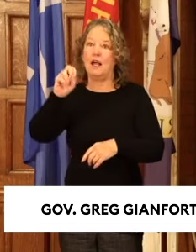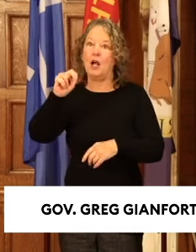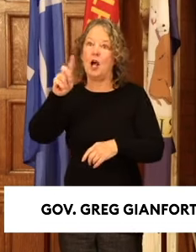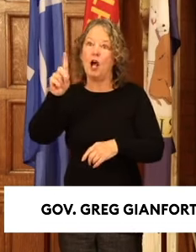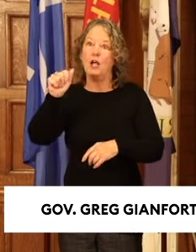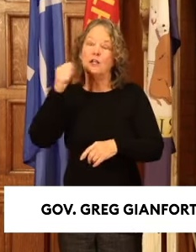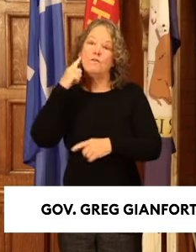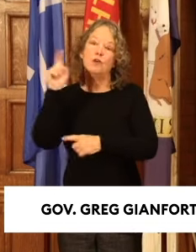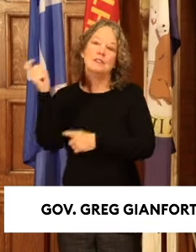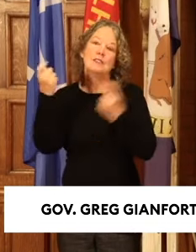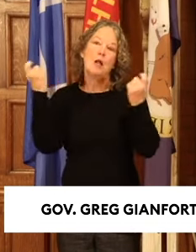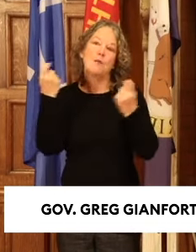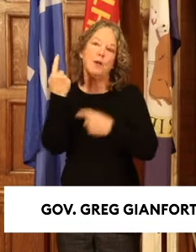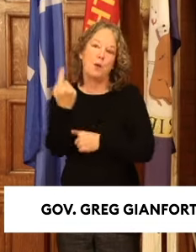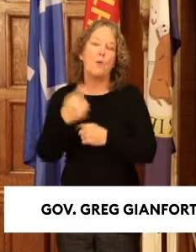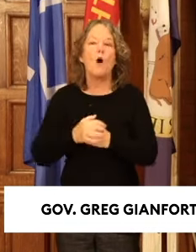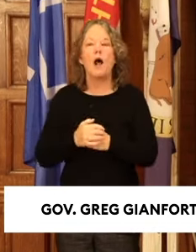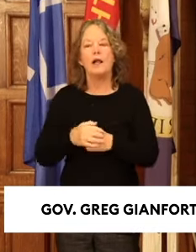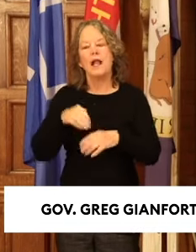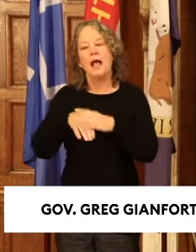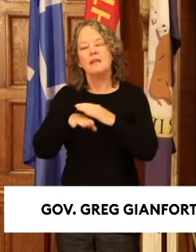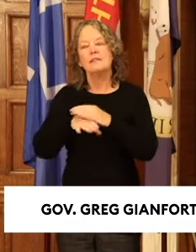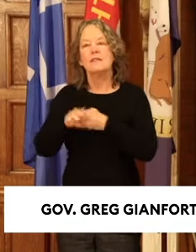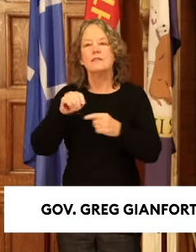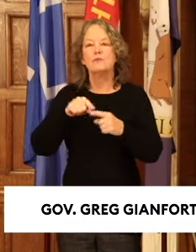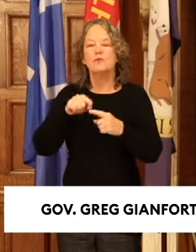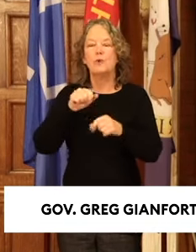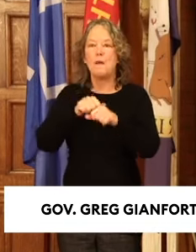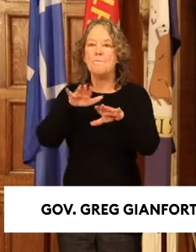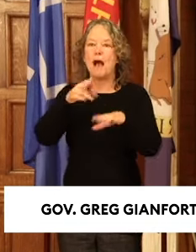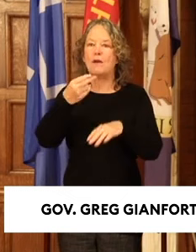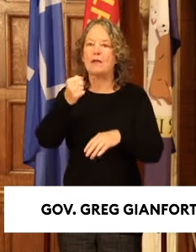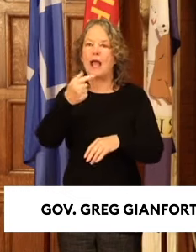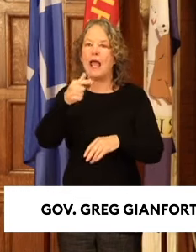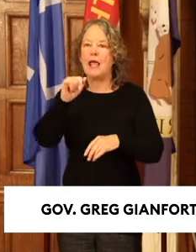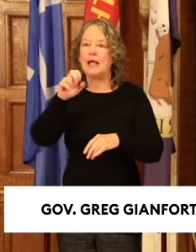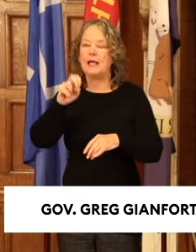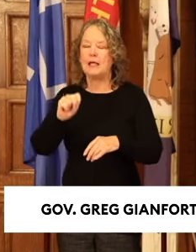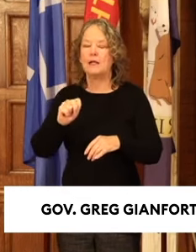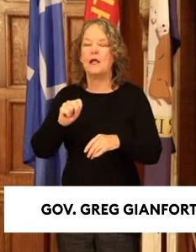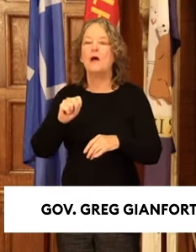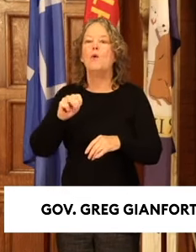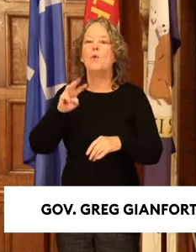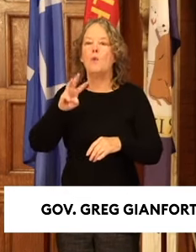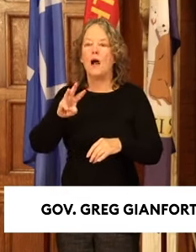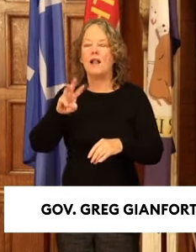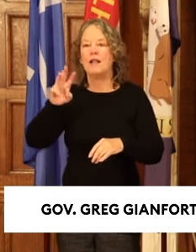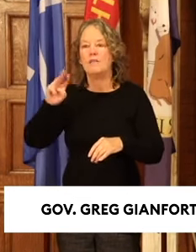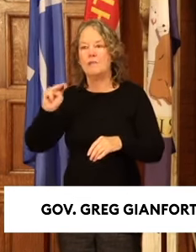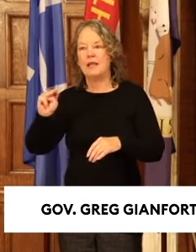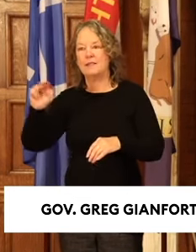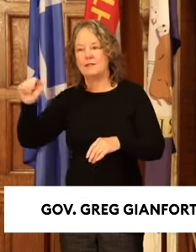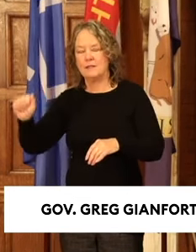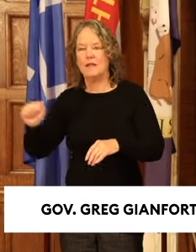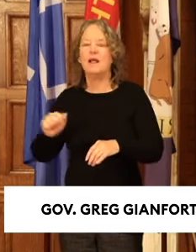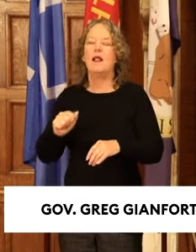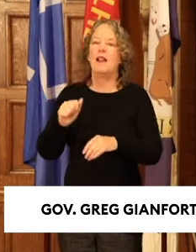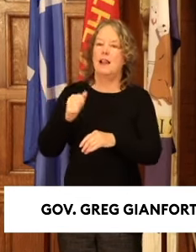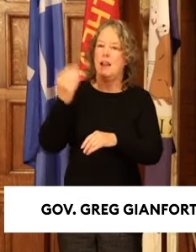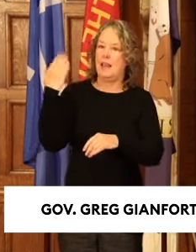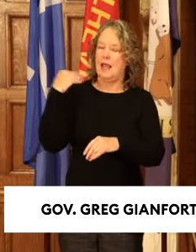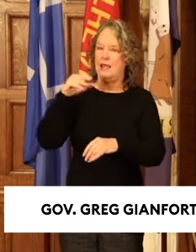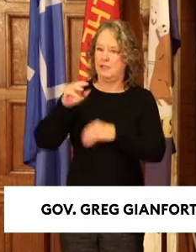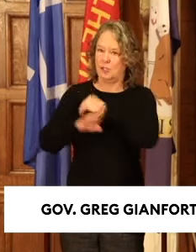the expansion of public access in the Mount Hagen Wildlife Management Area. Last August, I was proud to